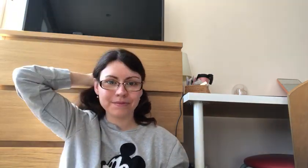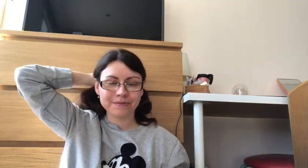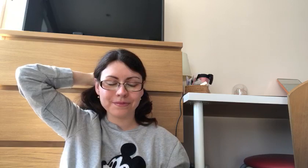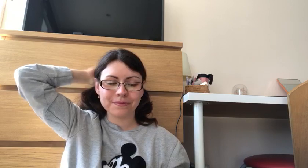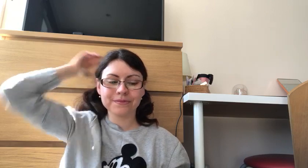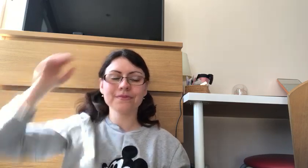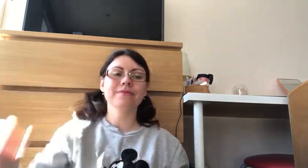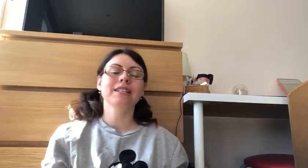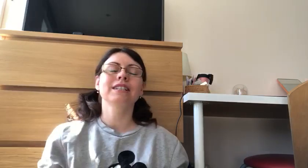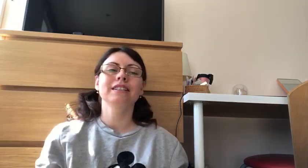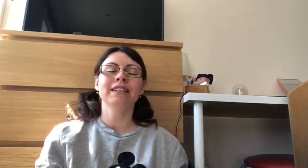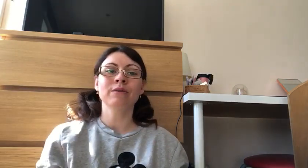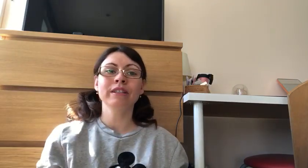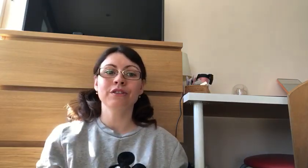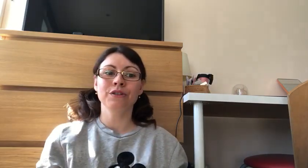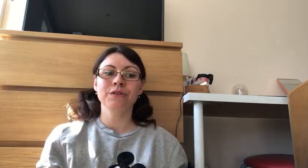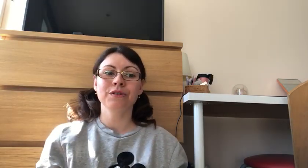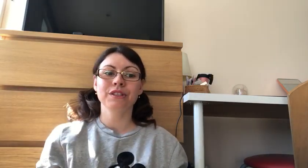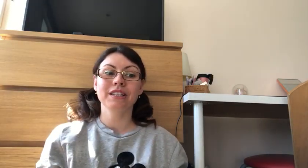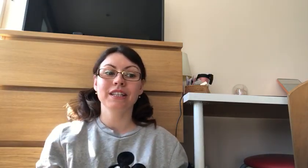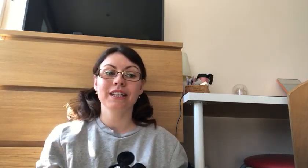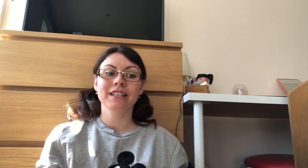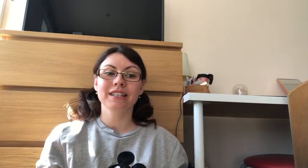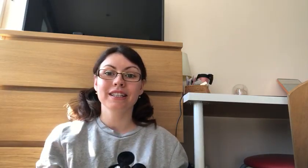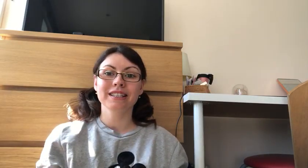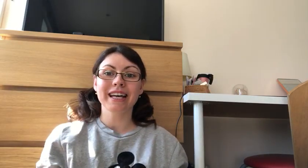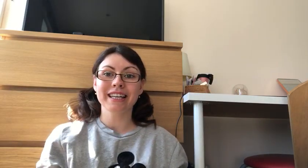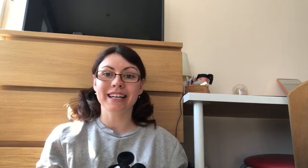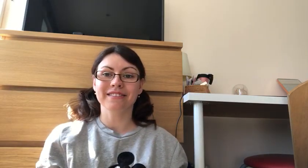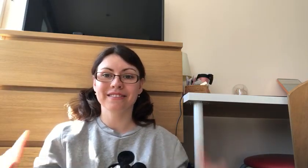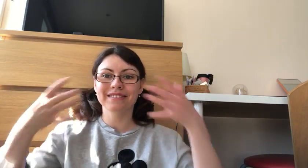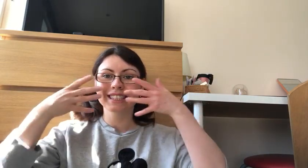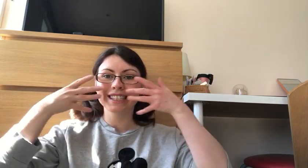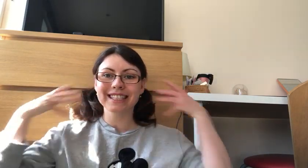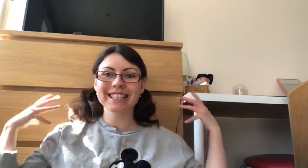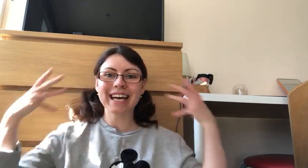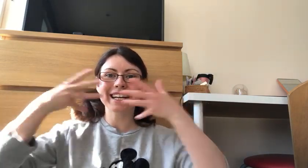lion now we'll do tiger tiger